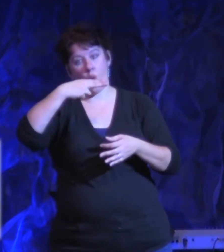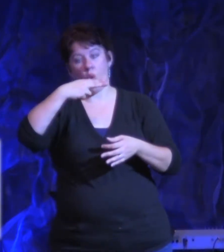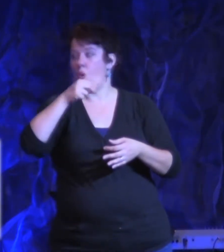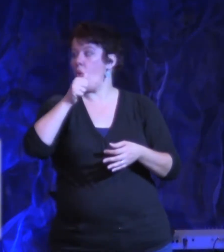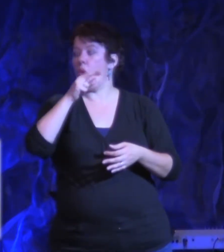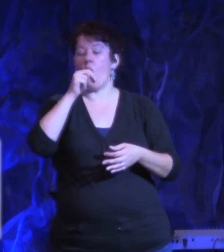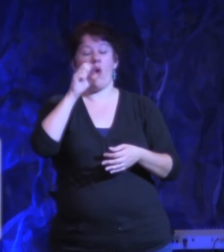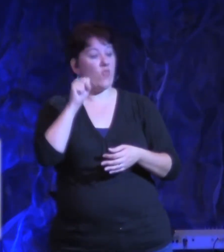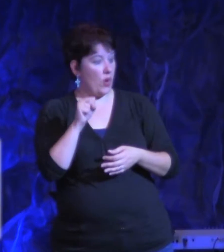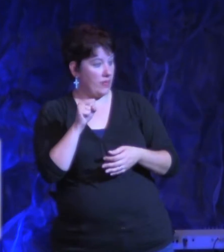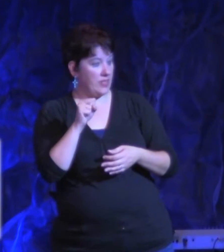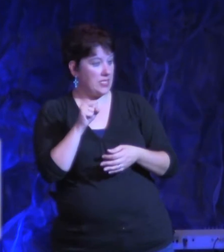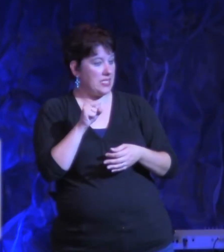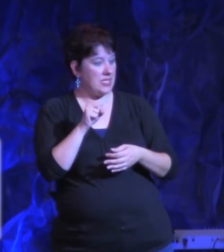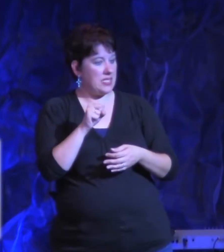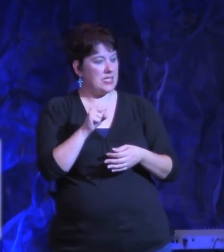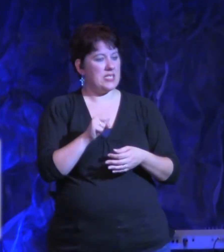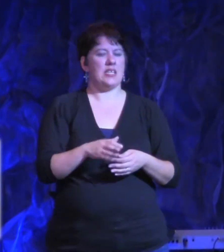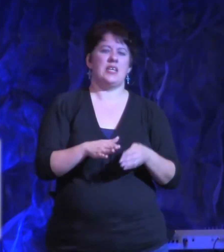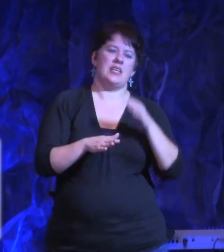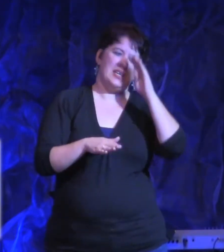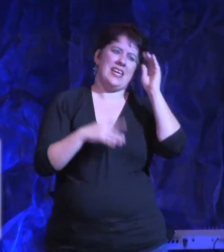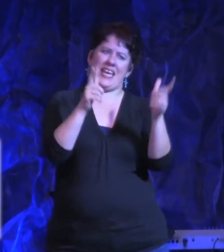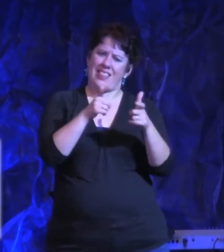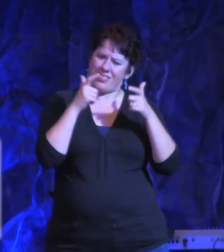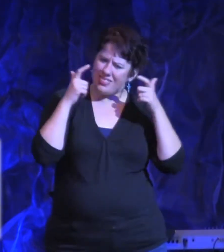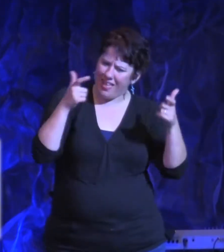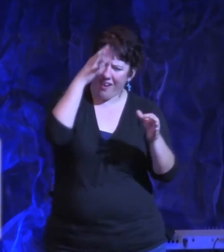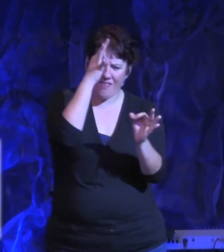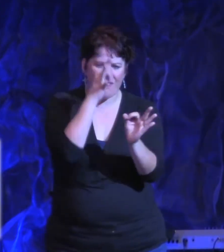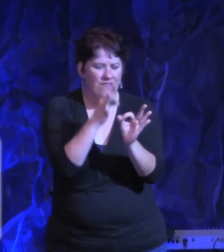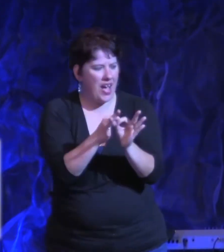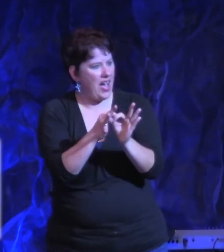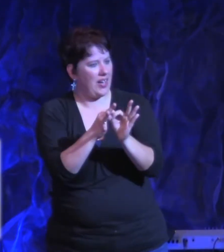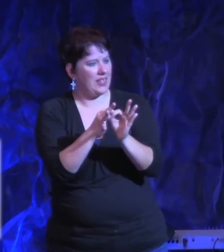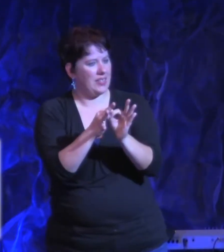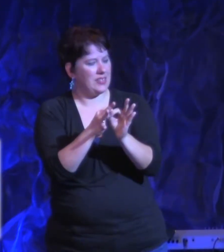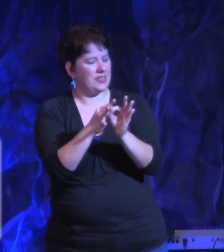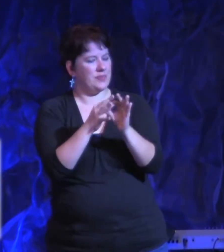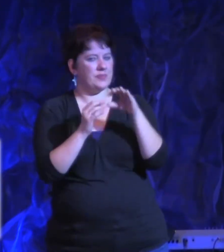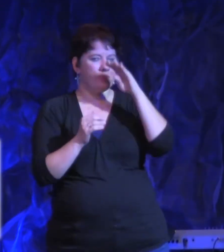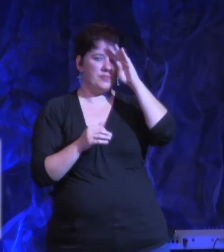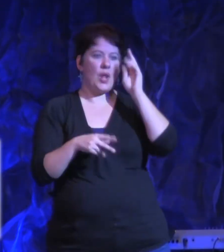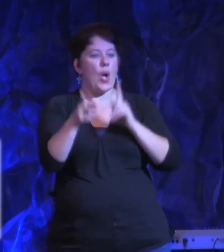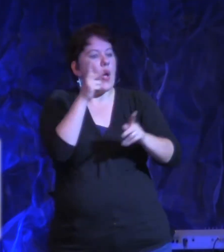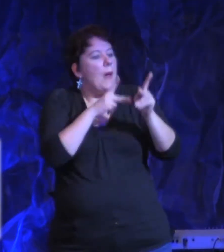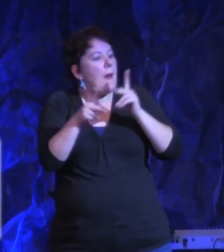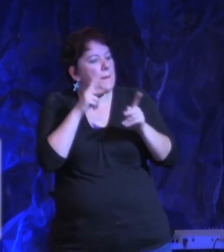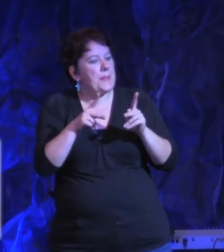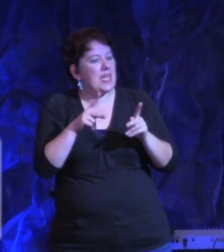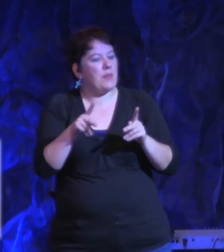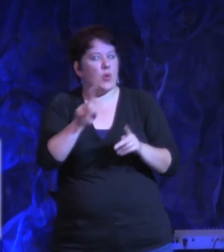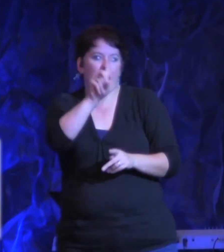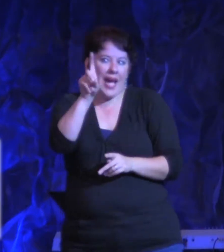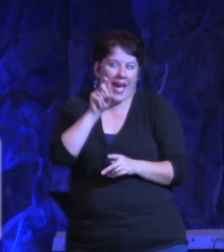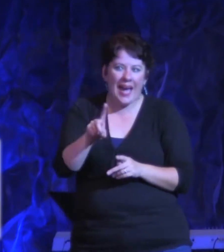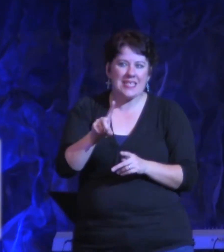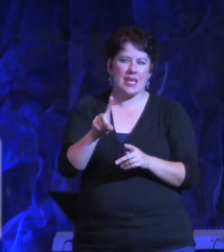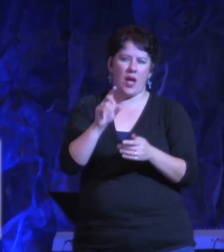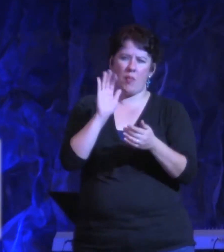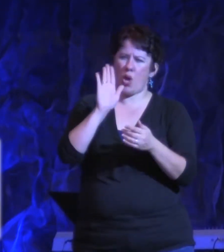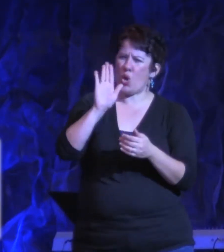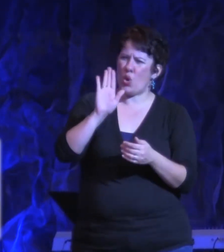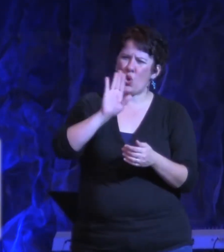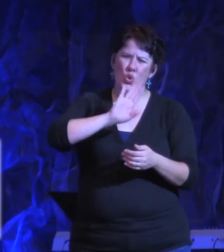reputation began to grow, people wanted to know, how is it that you can have such faith? I mean, you have no earthly support,